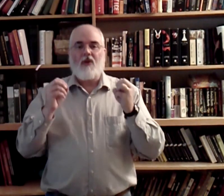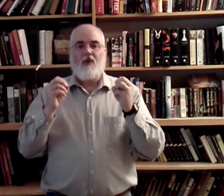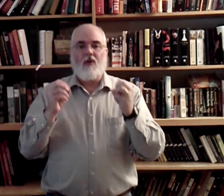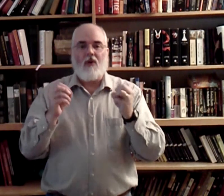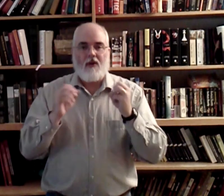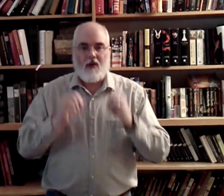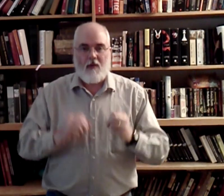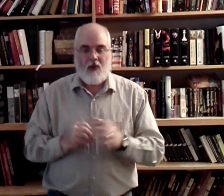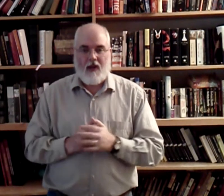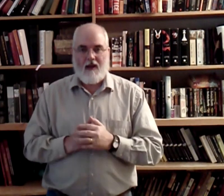look like you're communicating.